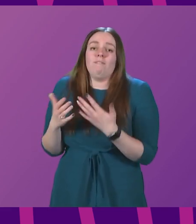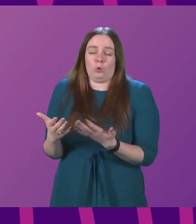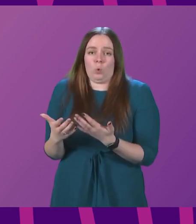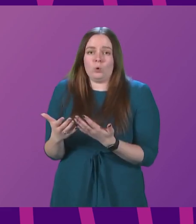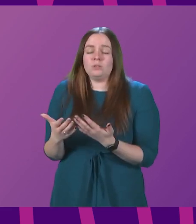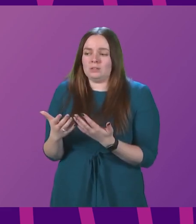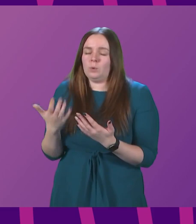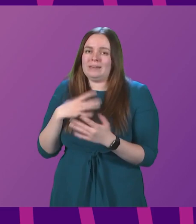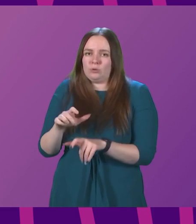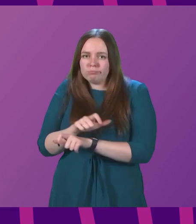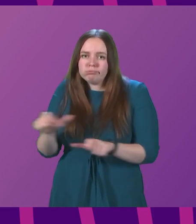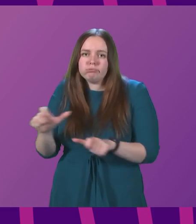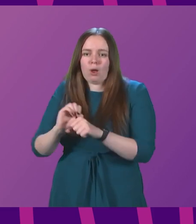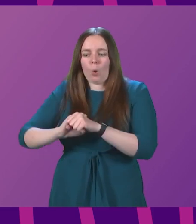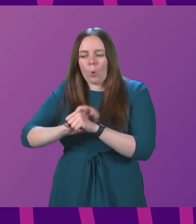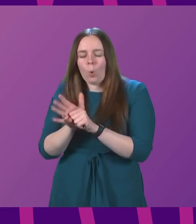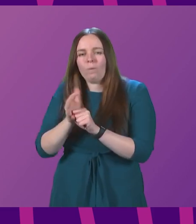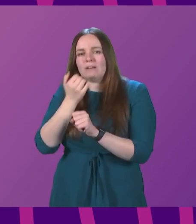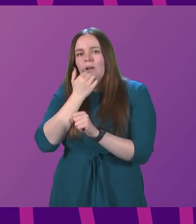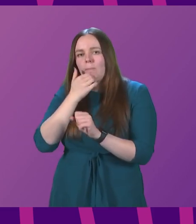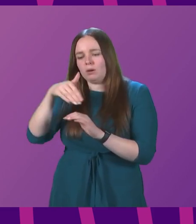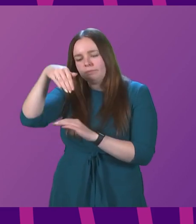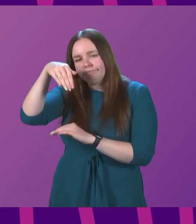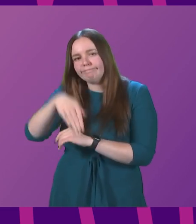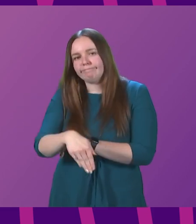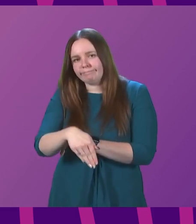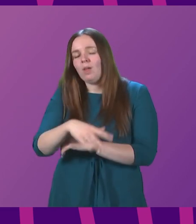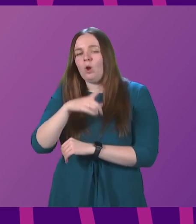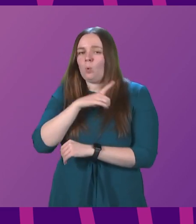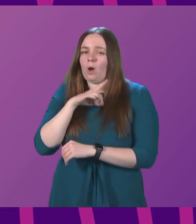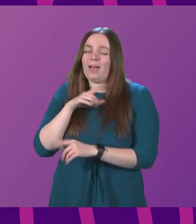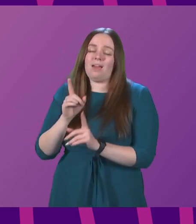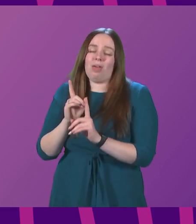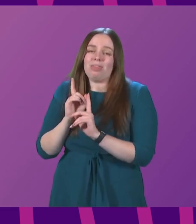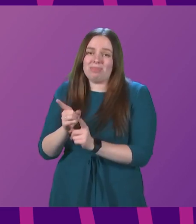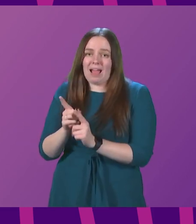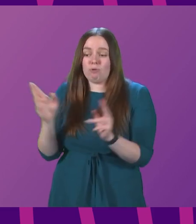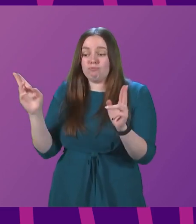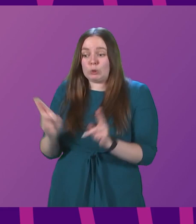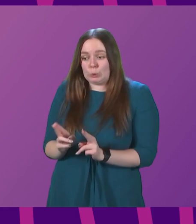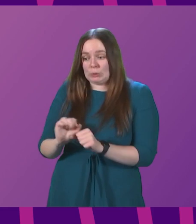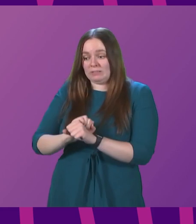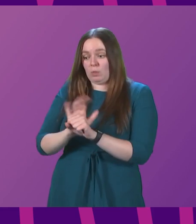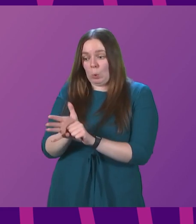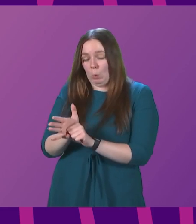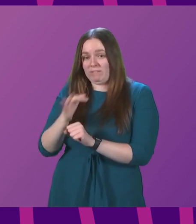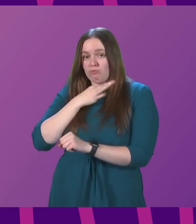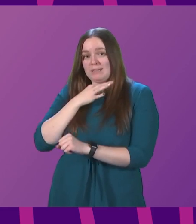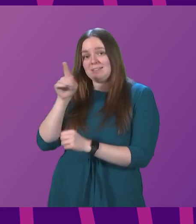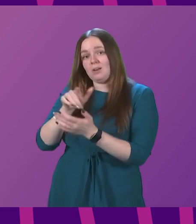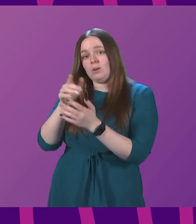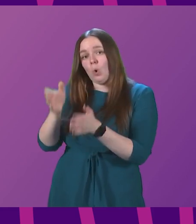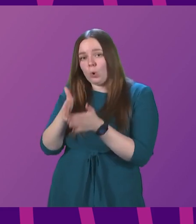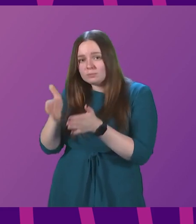is to keep COVID cases on the downward trend, because that then reduces the COVID pressure on hospitals, whether that is